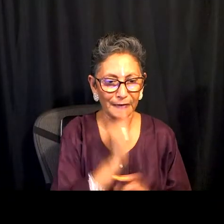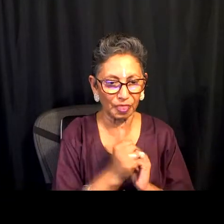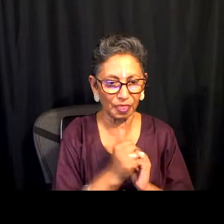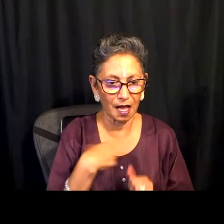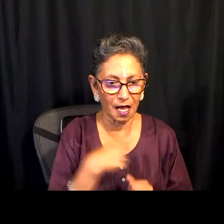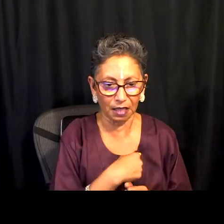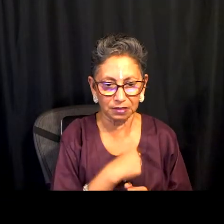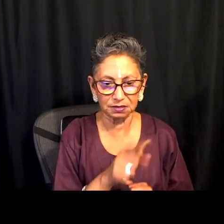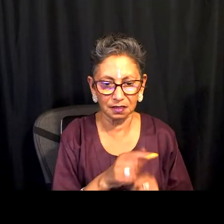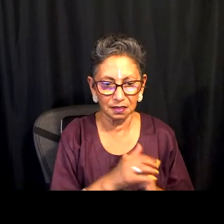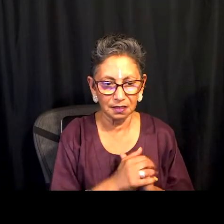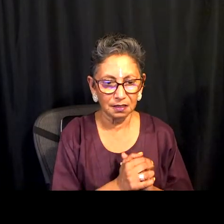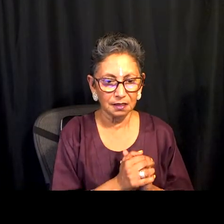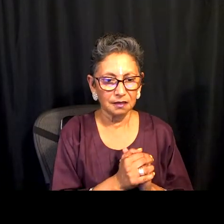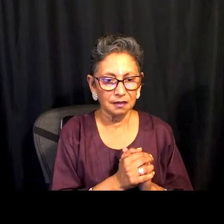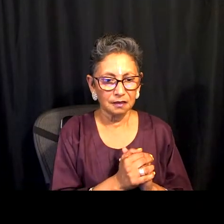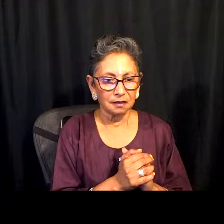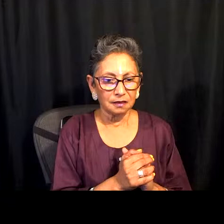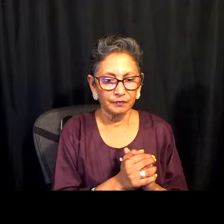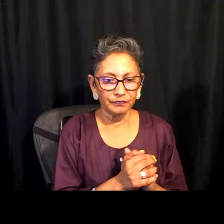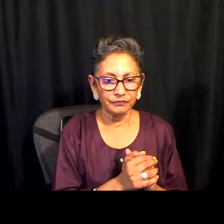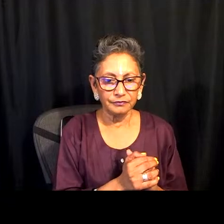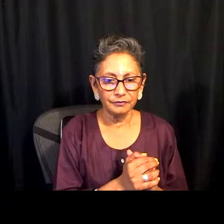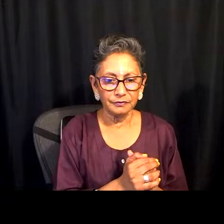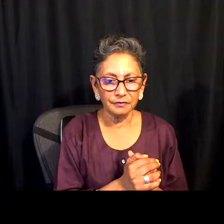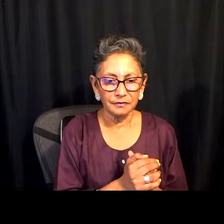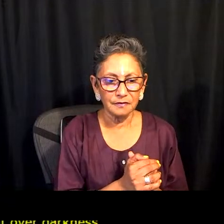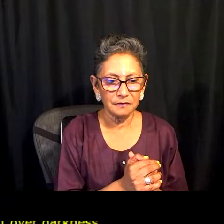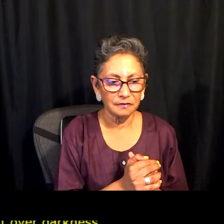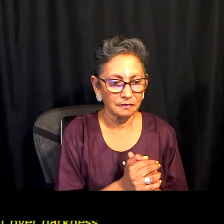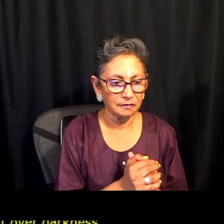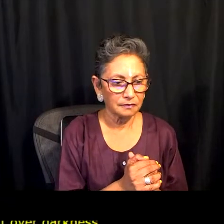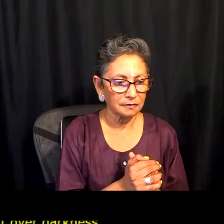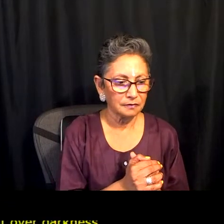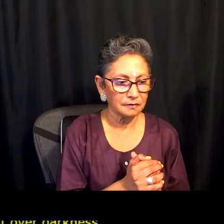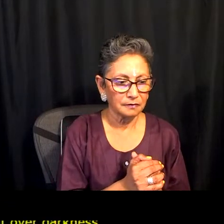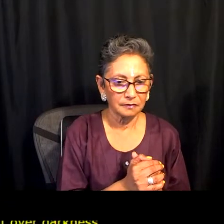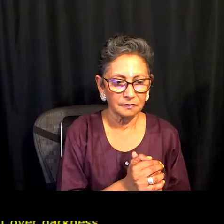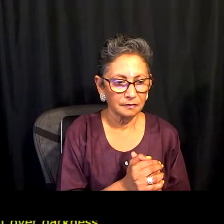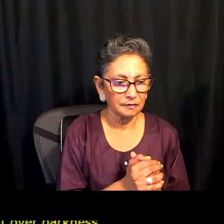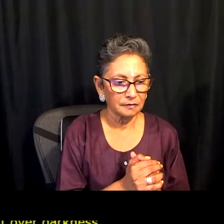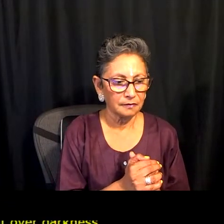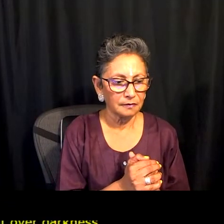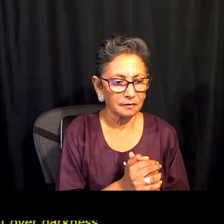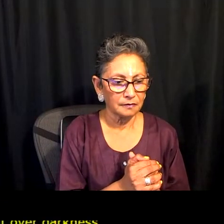We're having some technical issues at the moment. Give us just a second. Please bear with us.